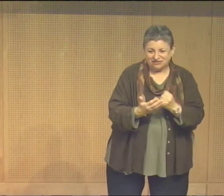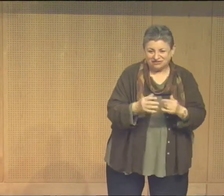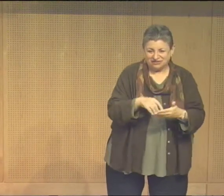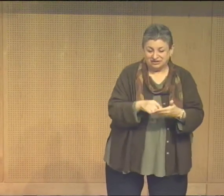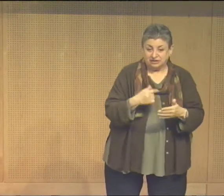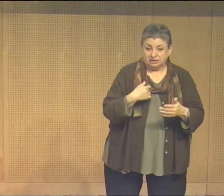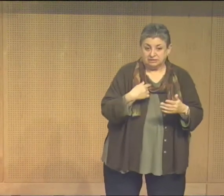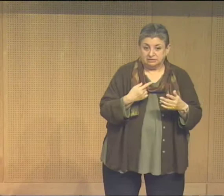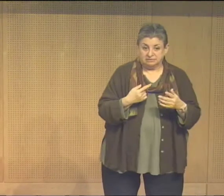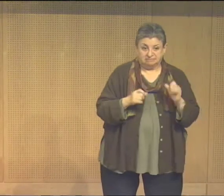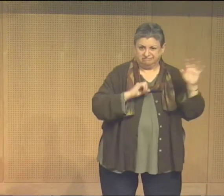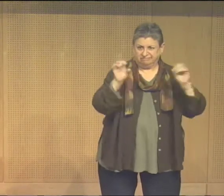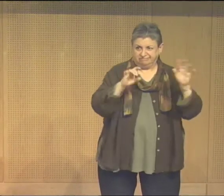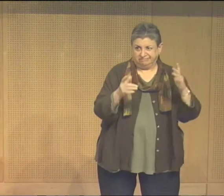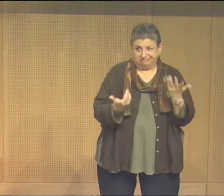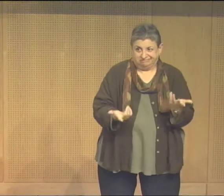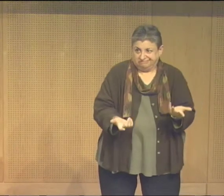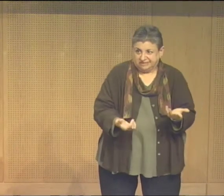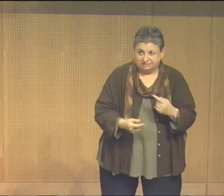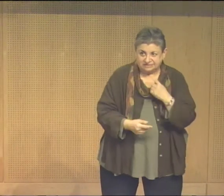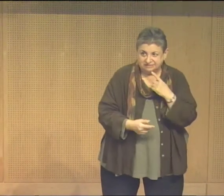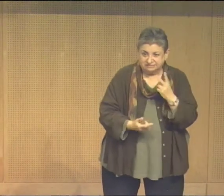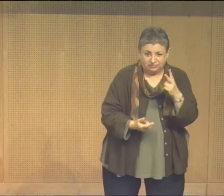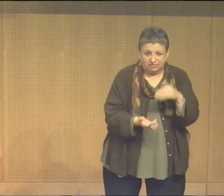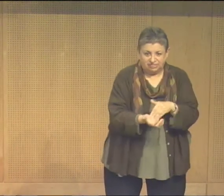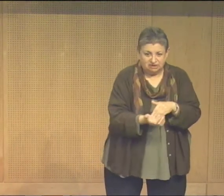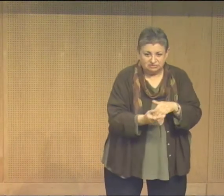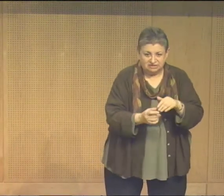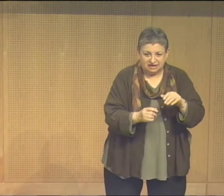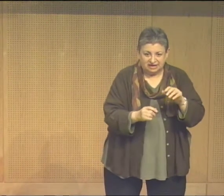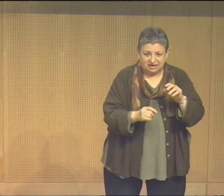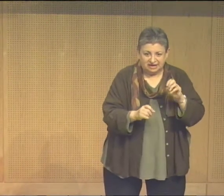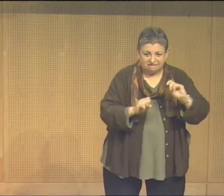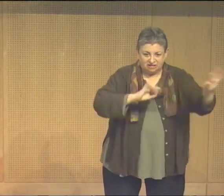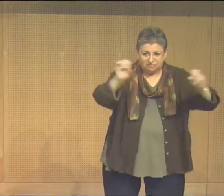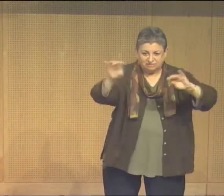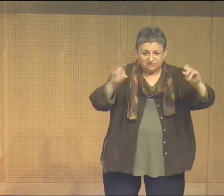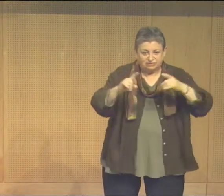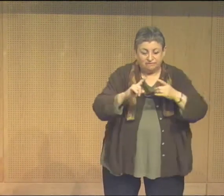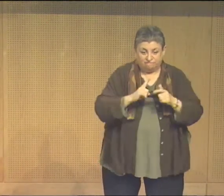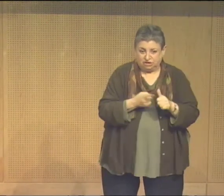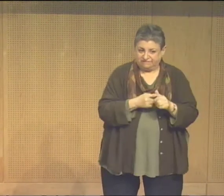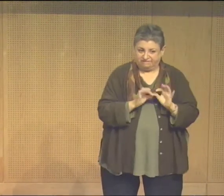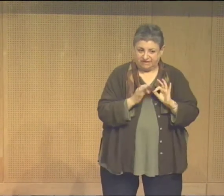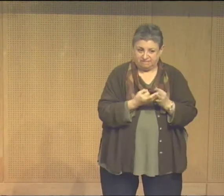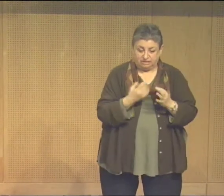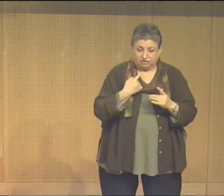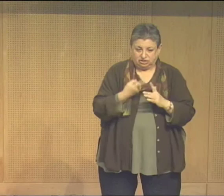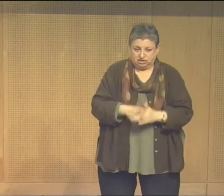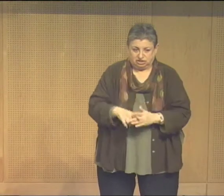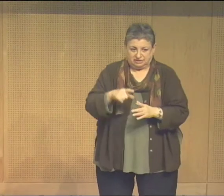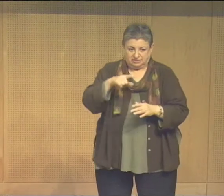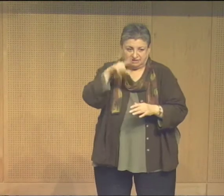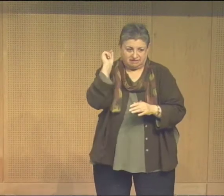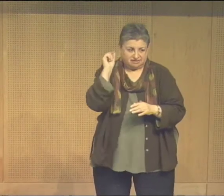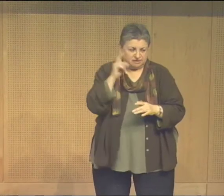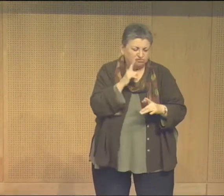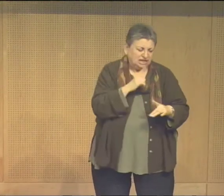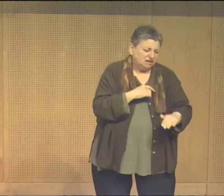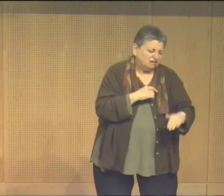want to add deaf art themes to it. And I'd say maybe I've done 2,000 different envelopes and used. First of all, it was